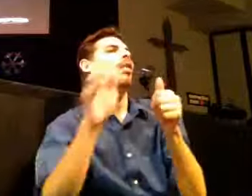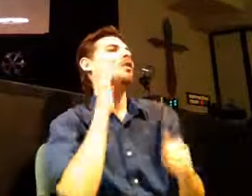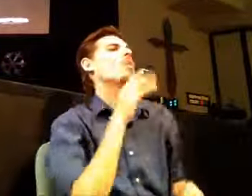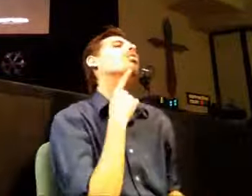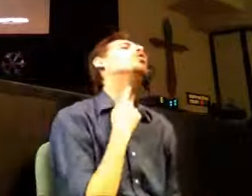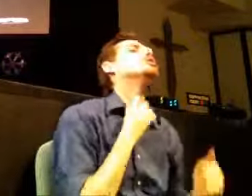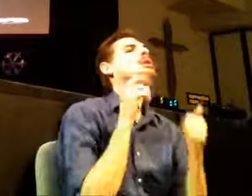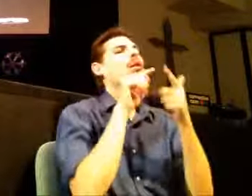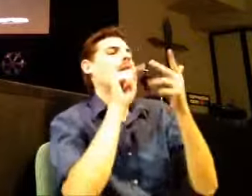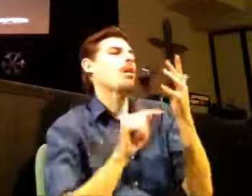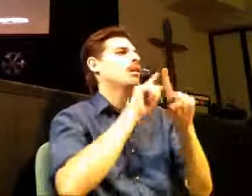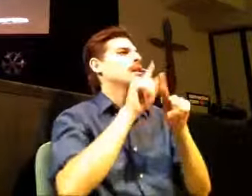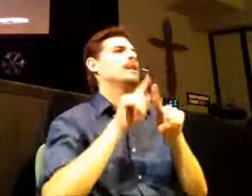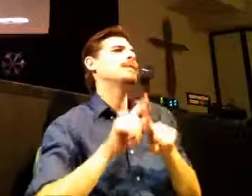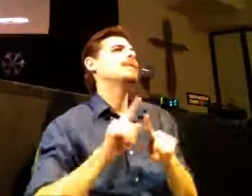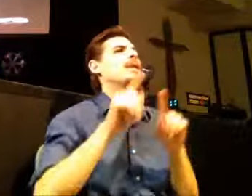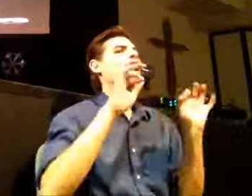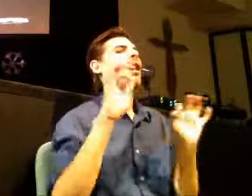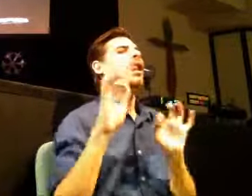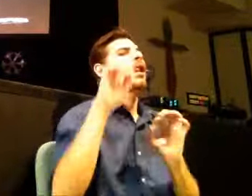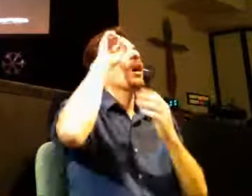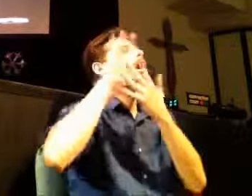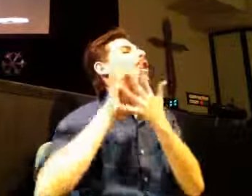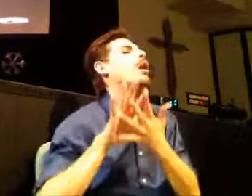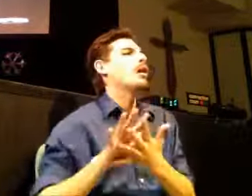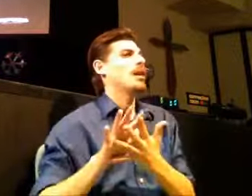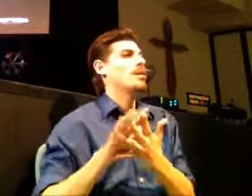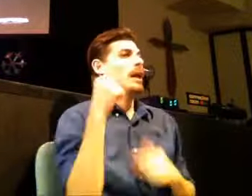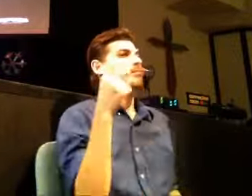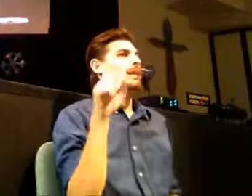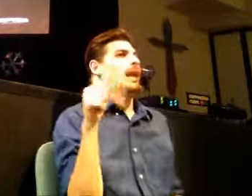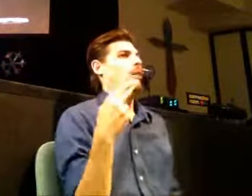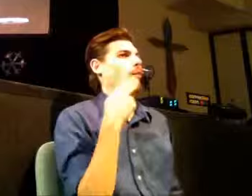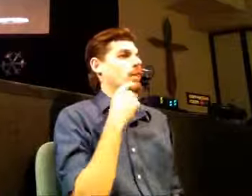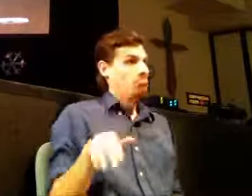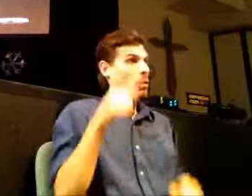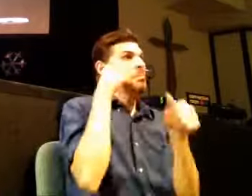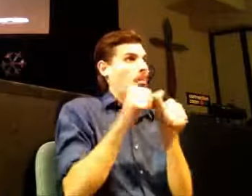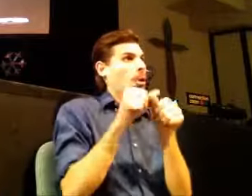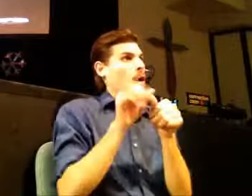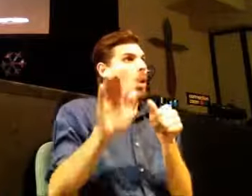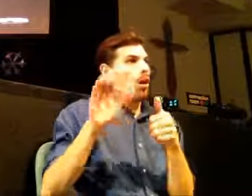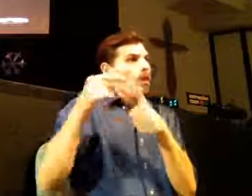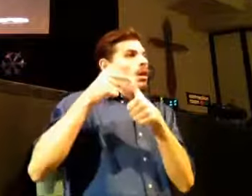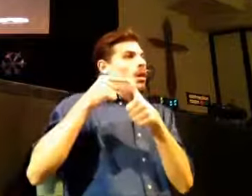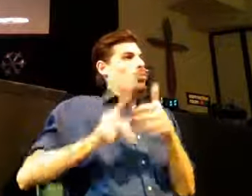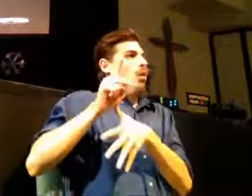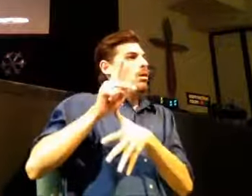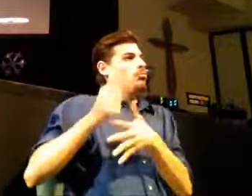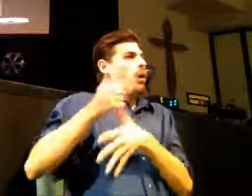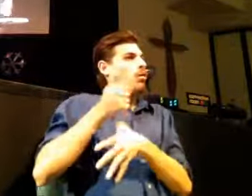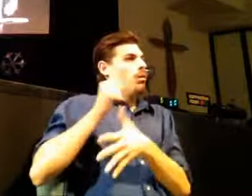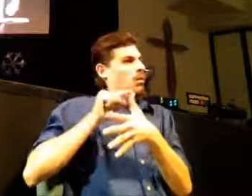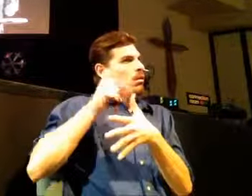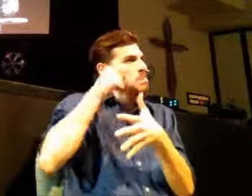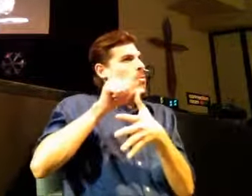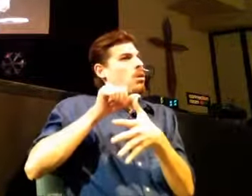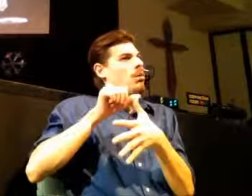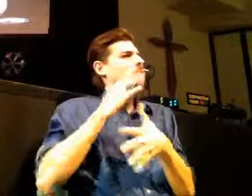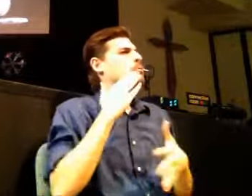that wasn't totally good in the book he talks about that all these things that are pull you away and he wants them to remember some of these most important things and in a way part of the human condition of living in this